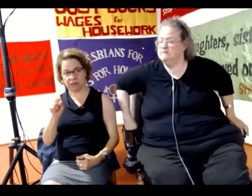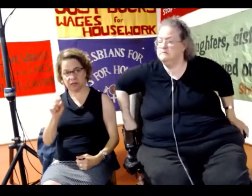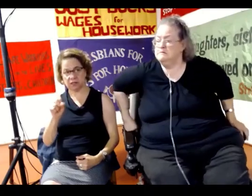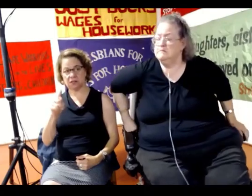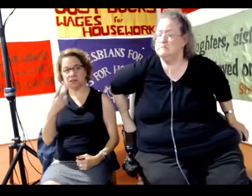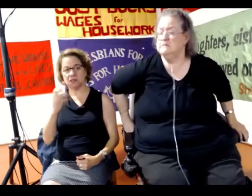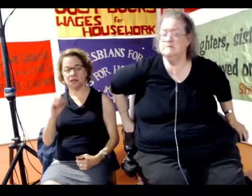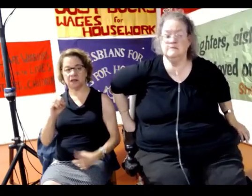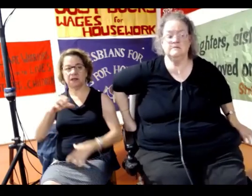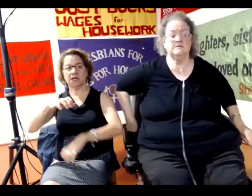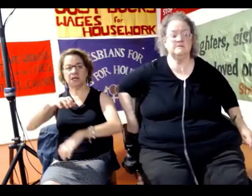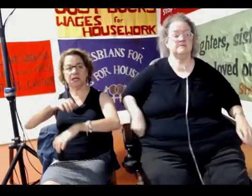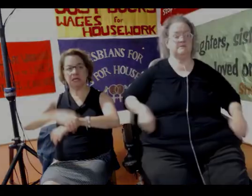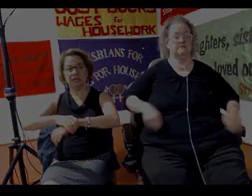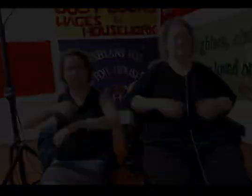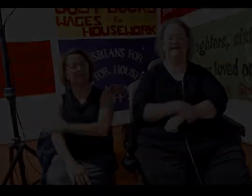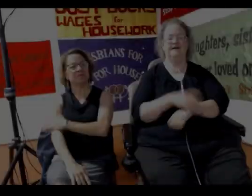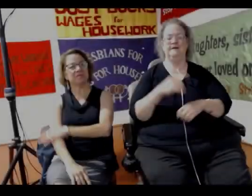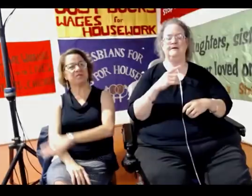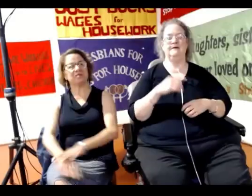The English Collective of Prostitutes.